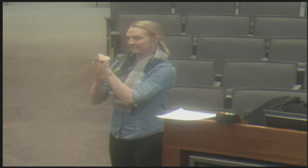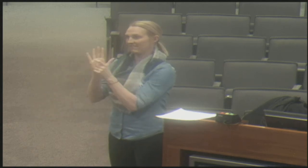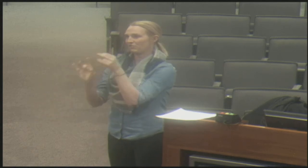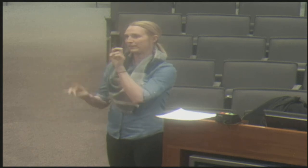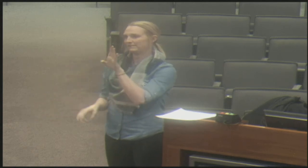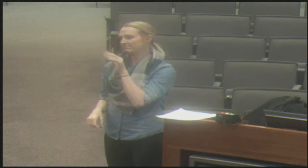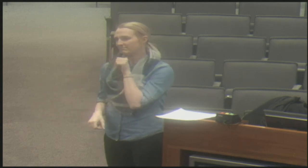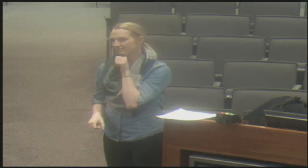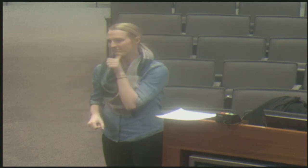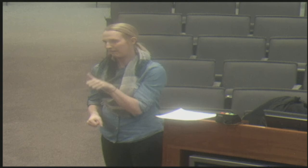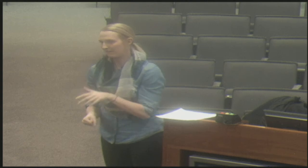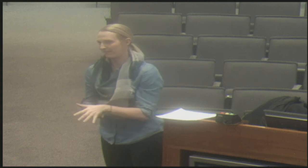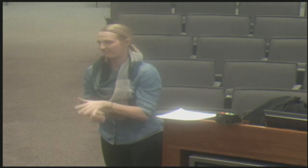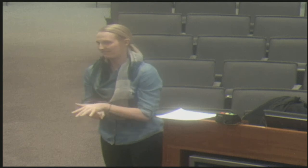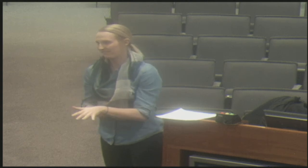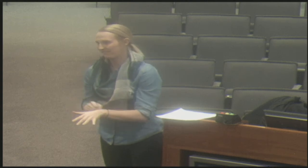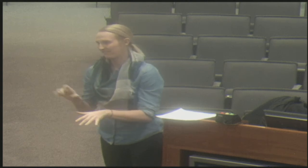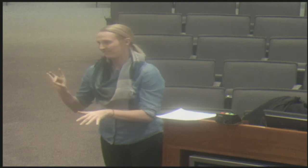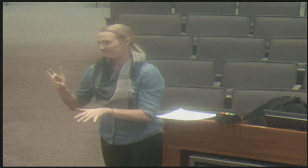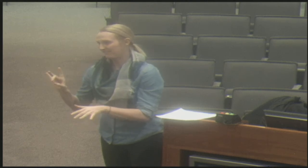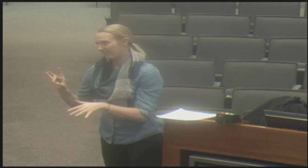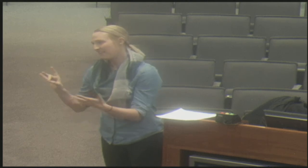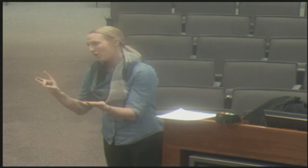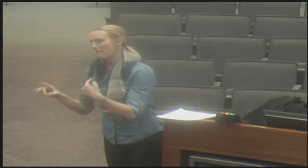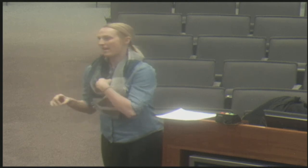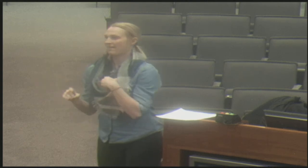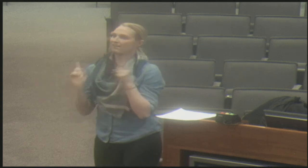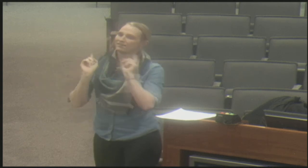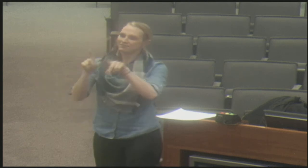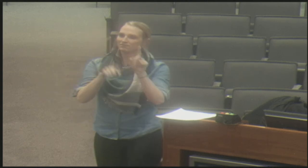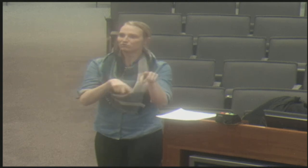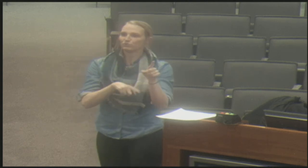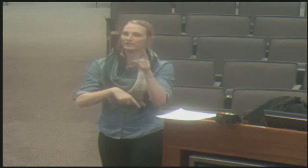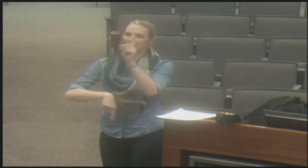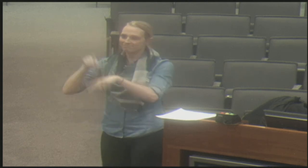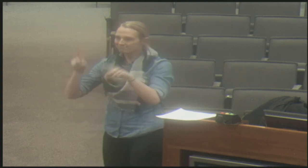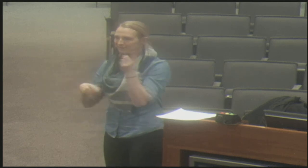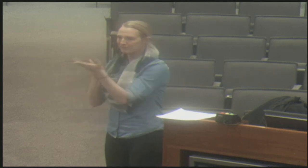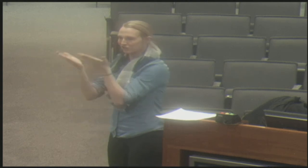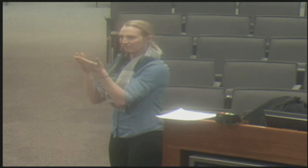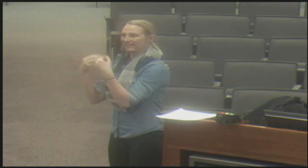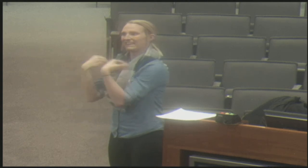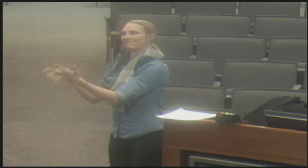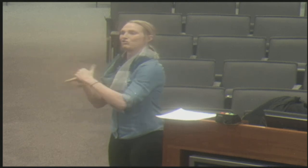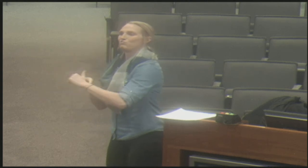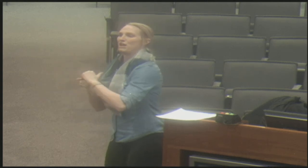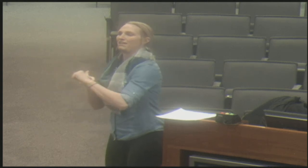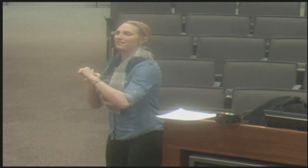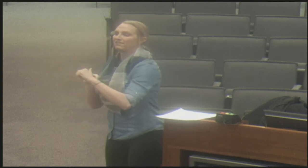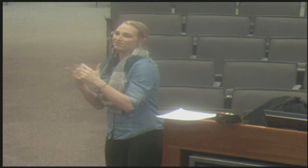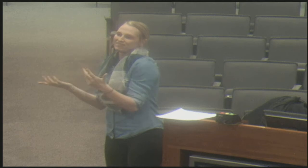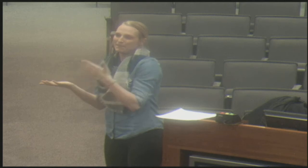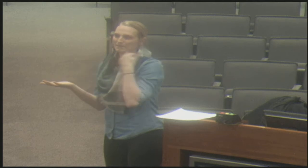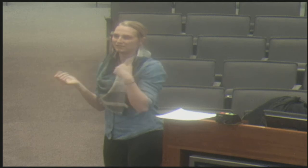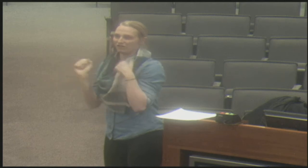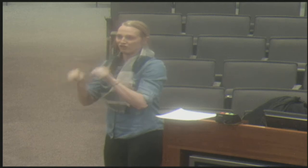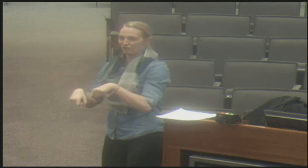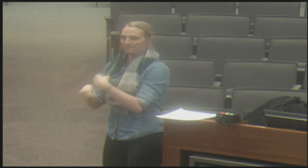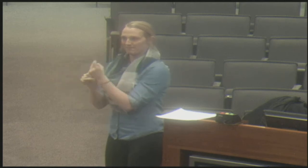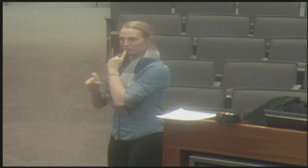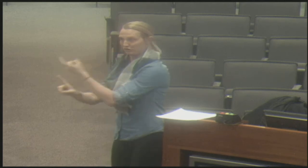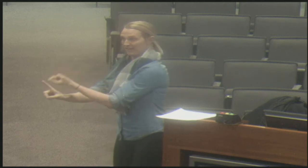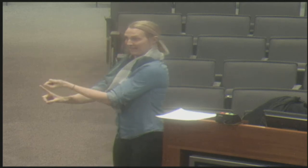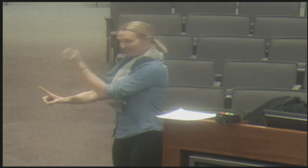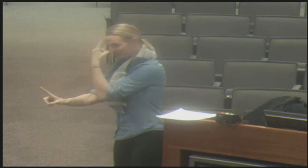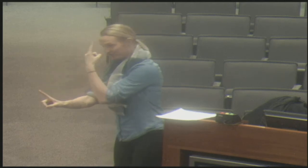own language. But that's only eight eight providers in the entire state of Nebraska, and certainly that's not enough. So what I'm doing is going out